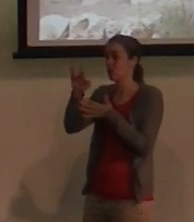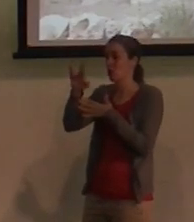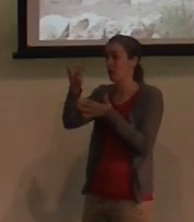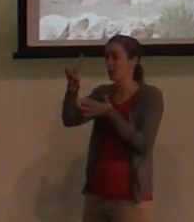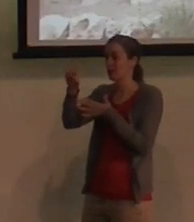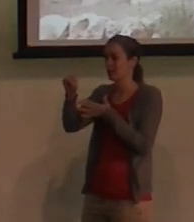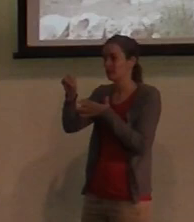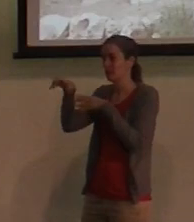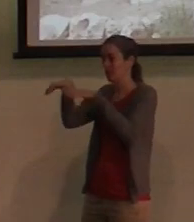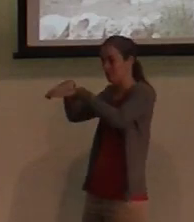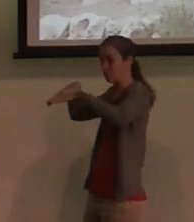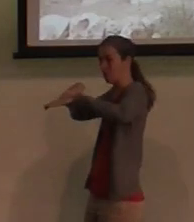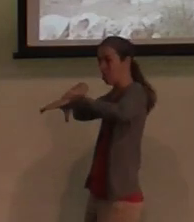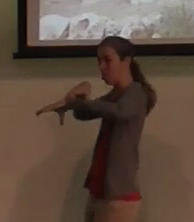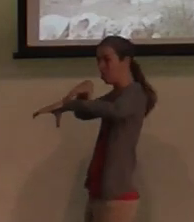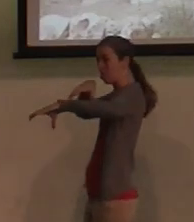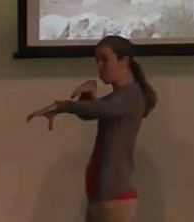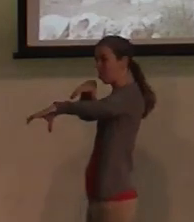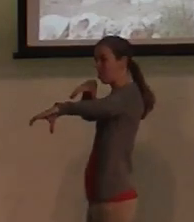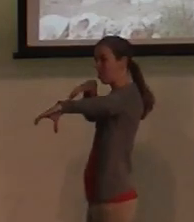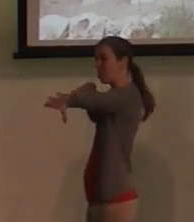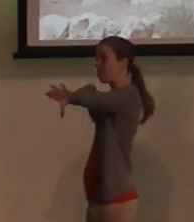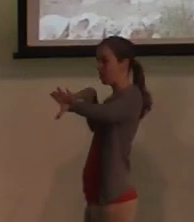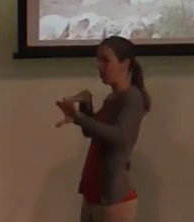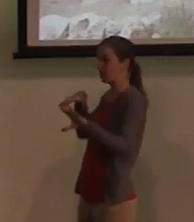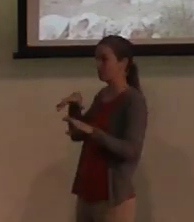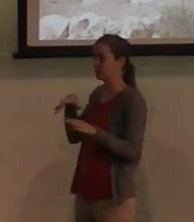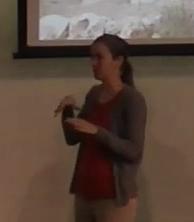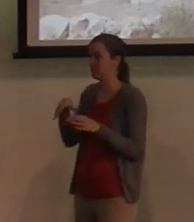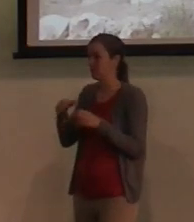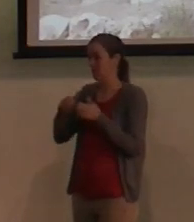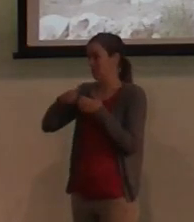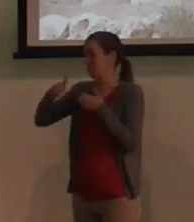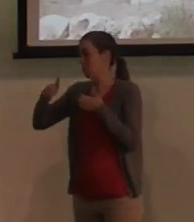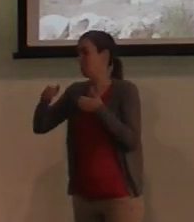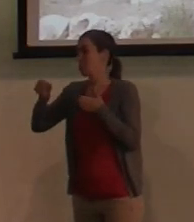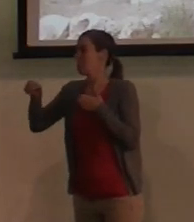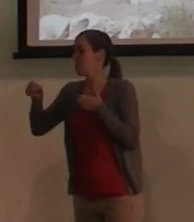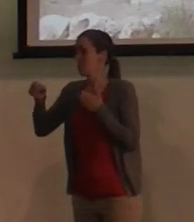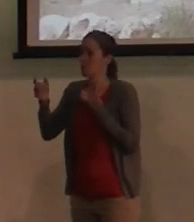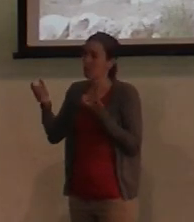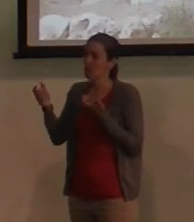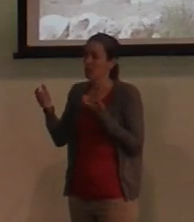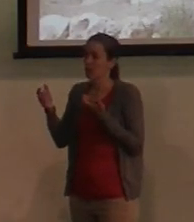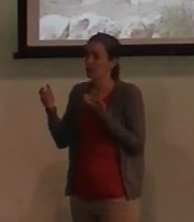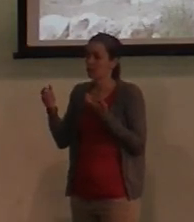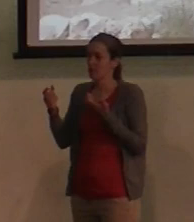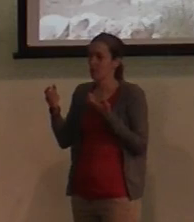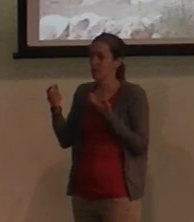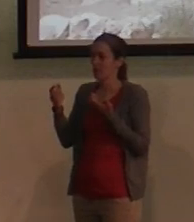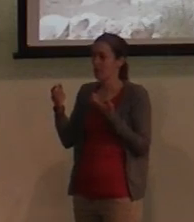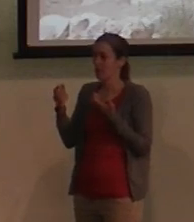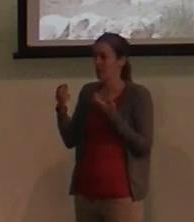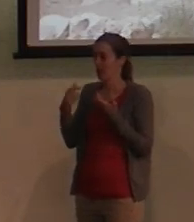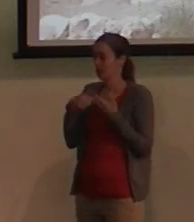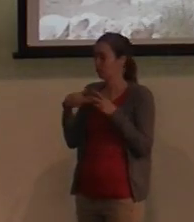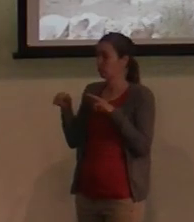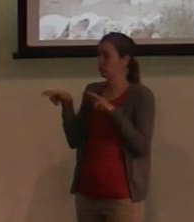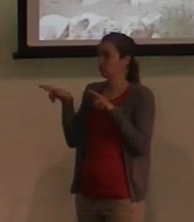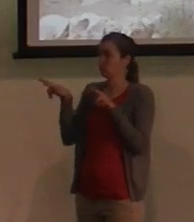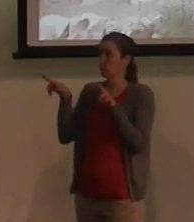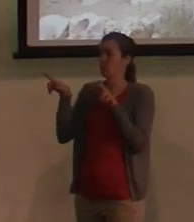as big in width as you would imagine in your mind. But moments like this really,